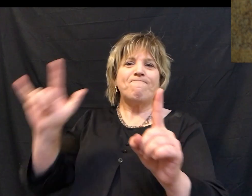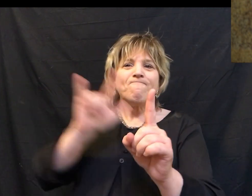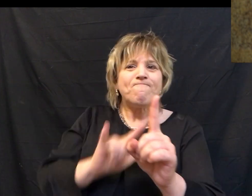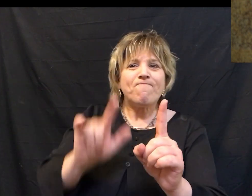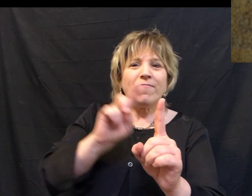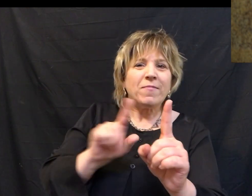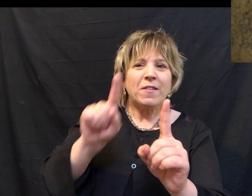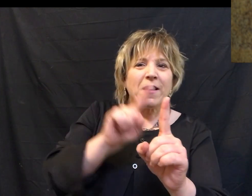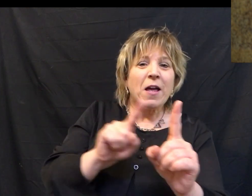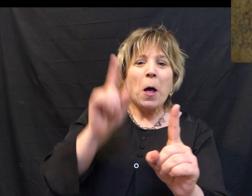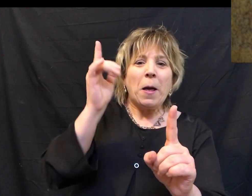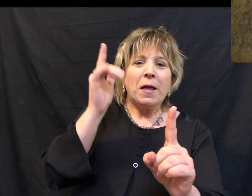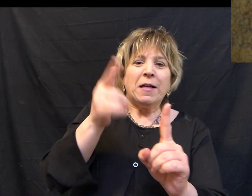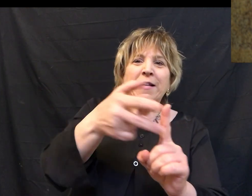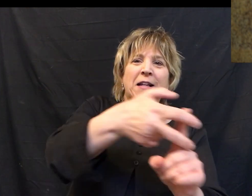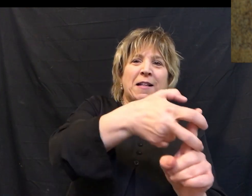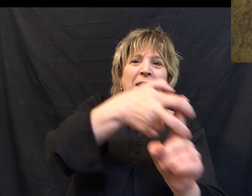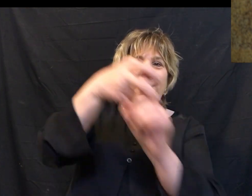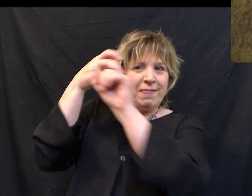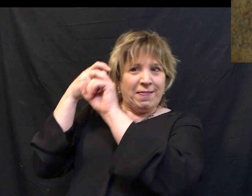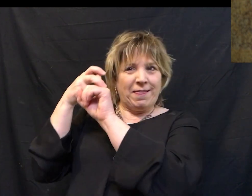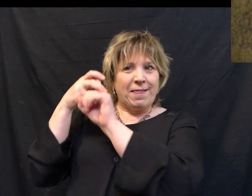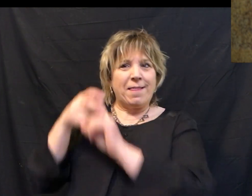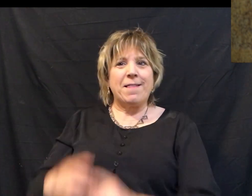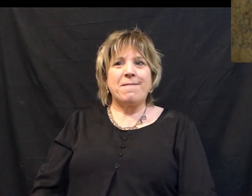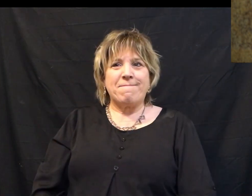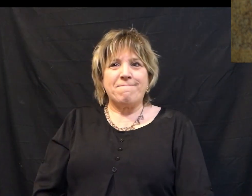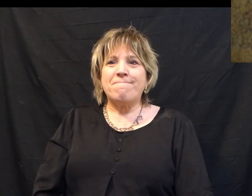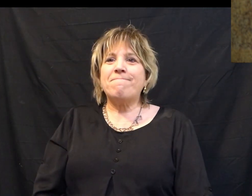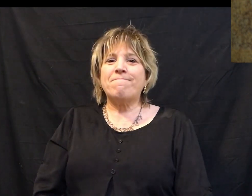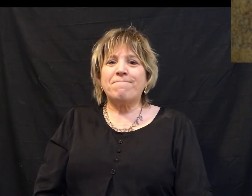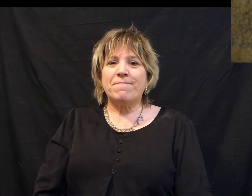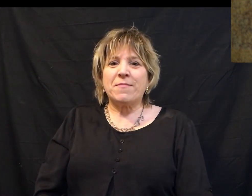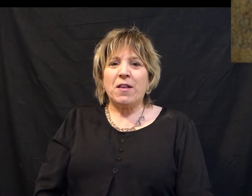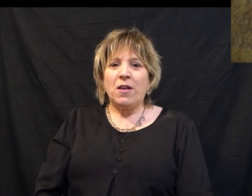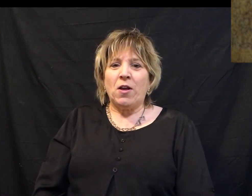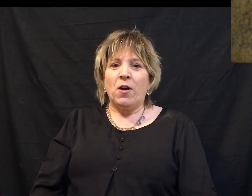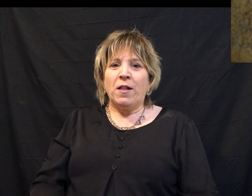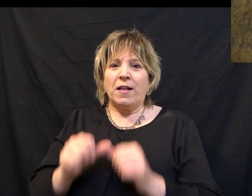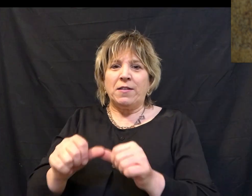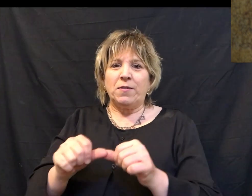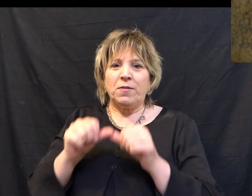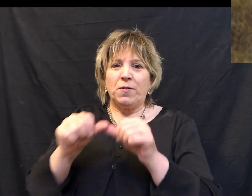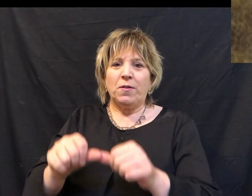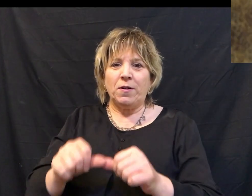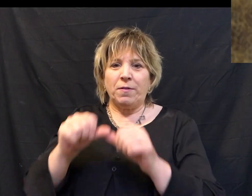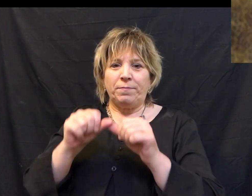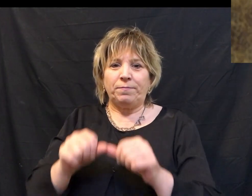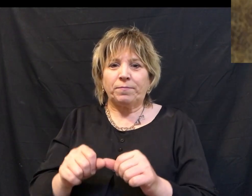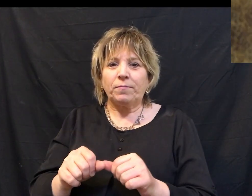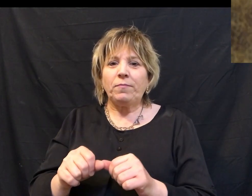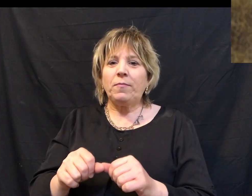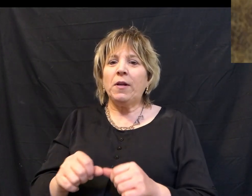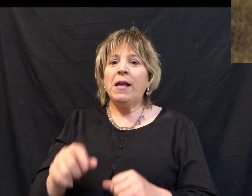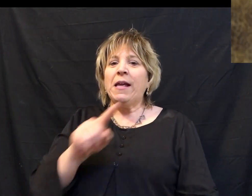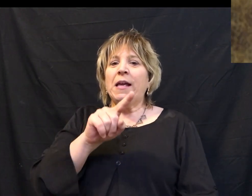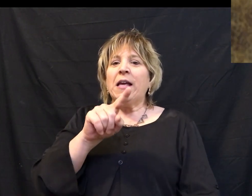He is pursuing you because he loves you. Let's continue working through